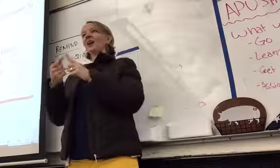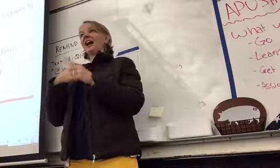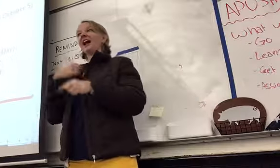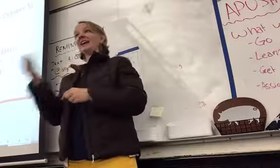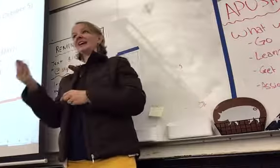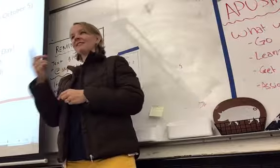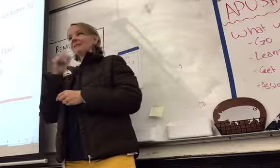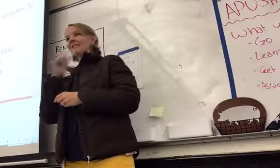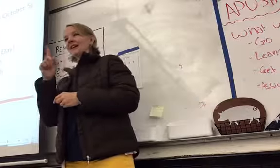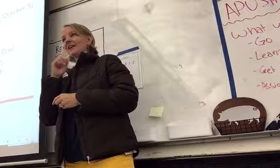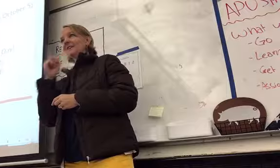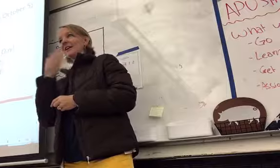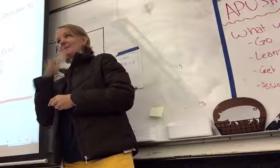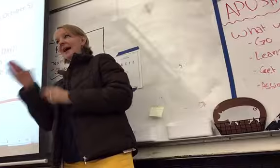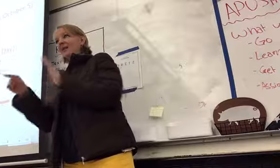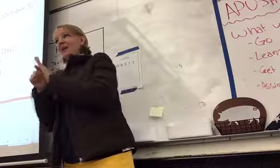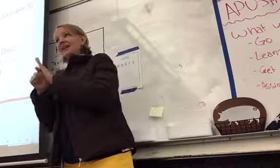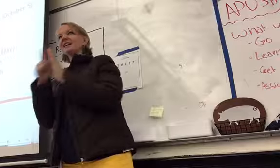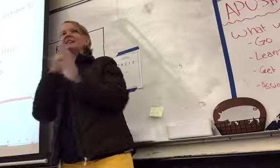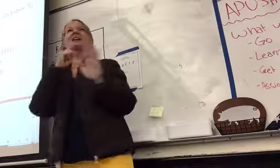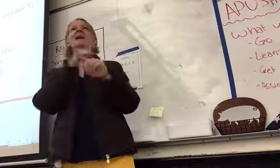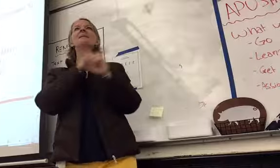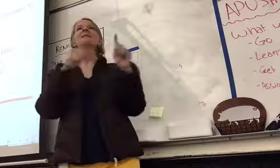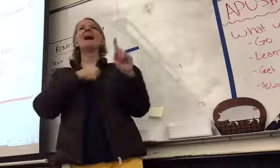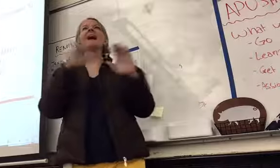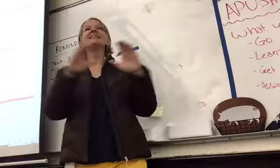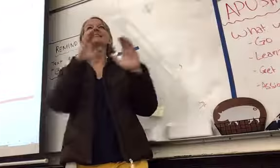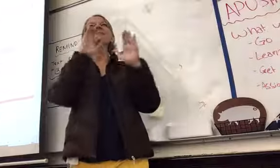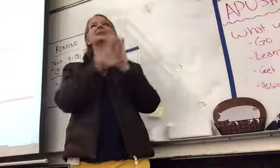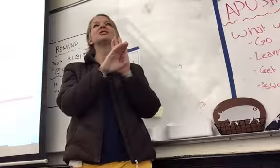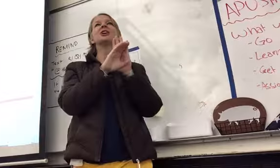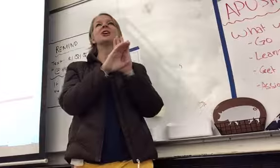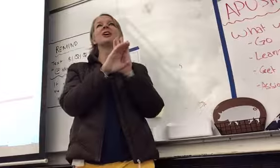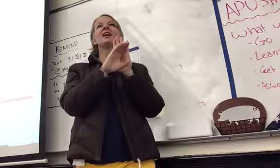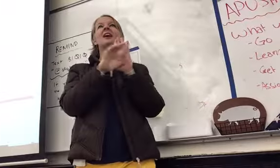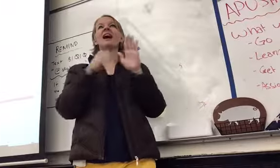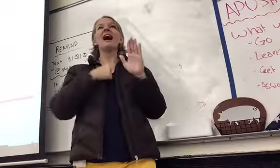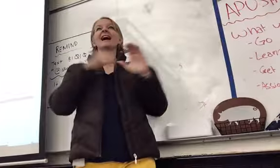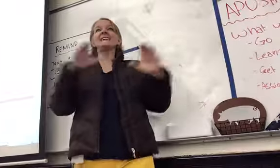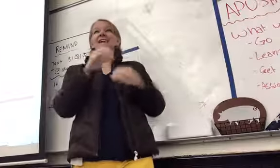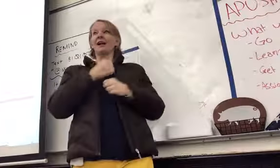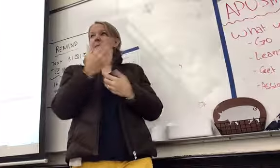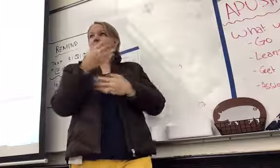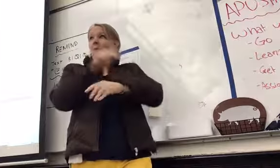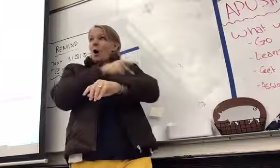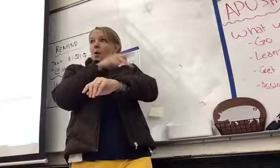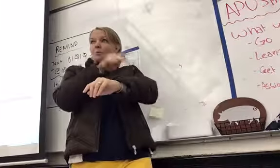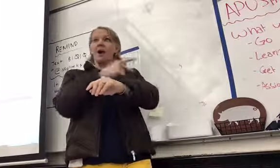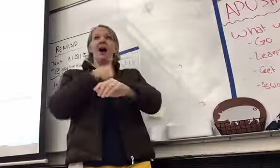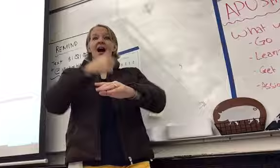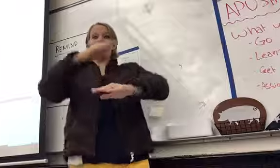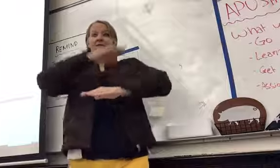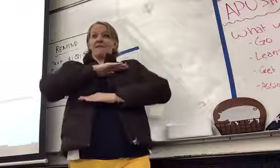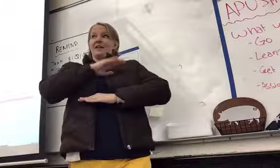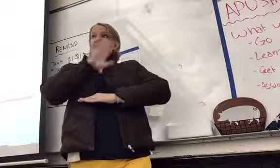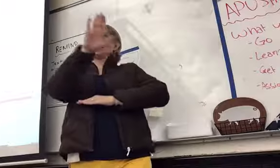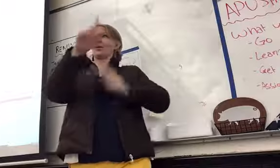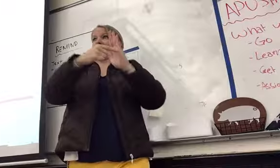score, they came to me and said, but I did a picture, and I did a poem. I fulfilled the requirements, right?